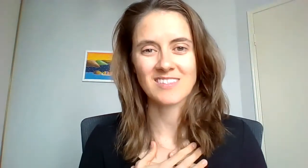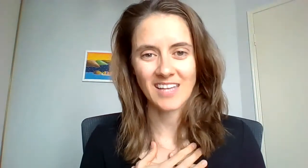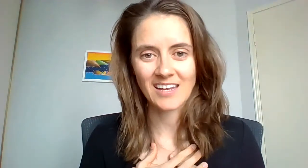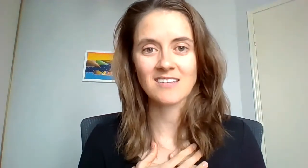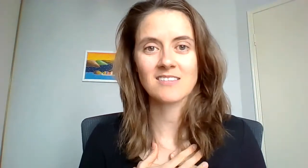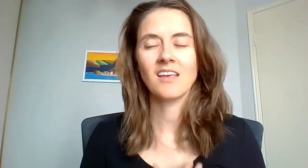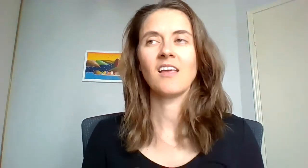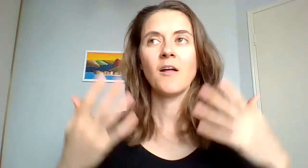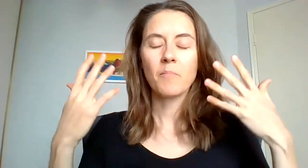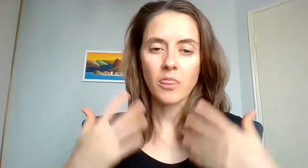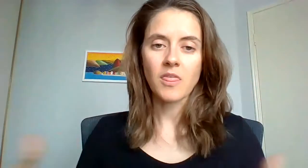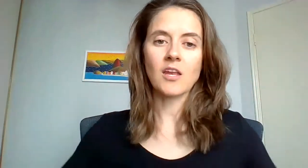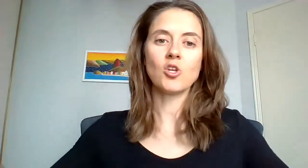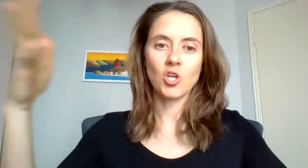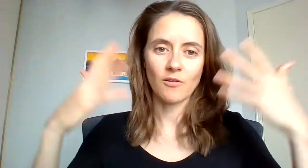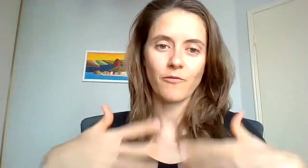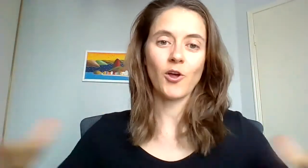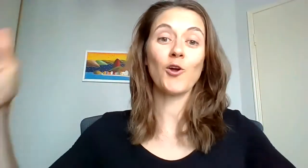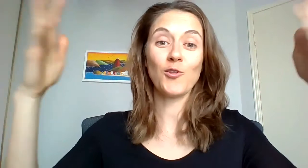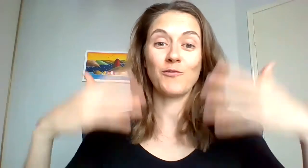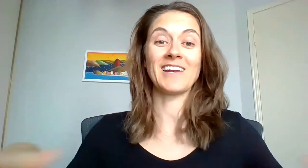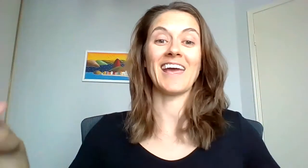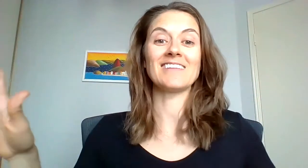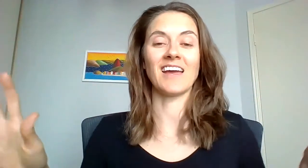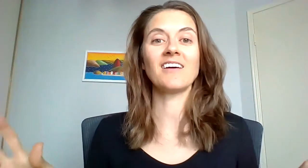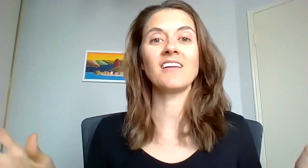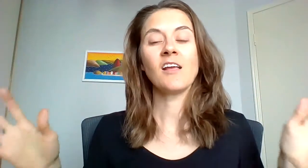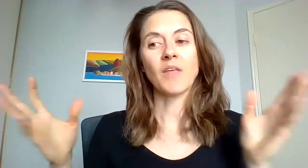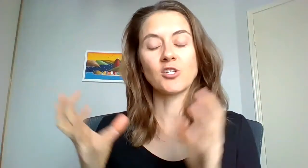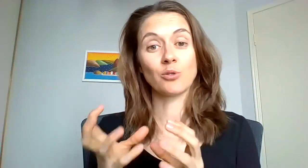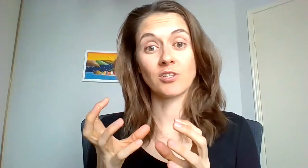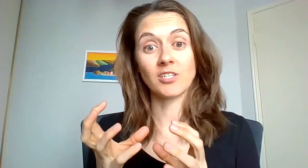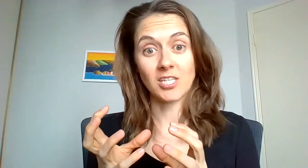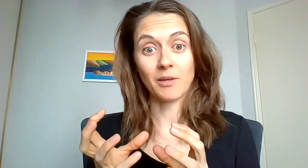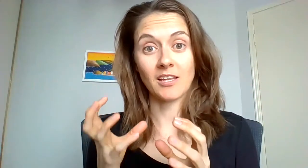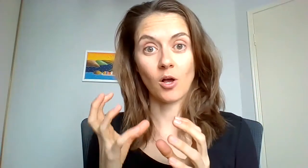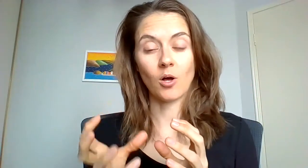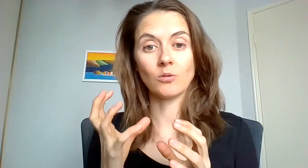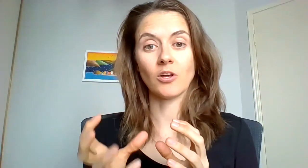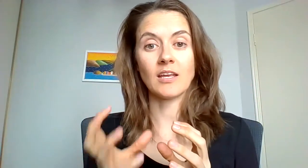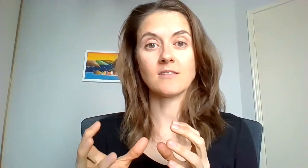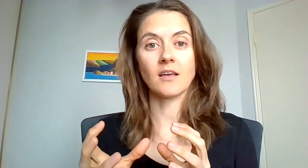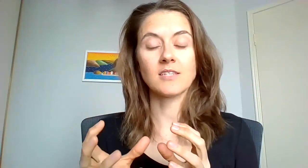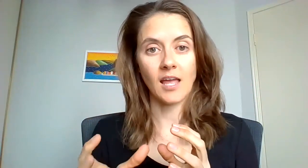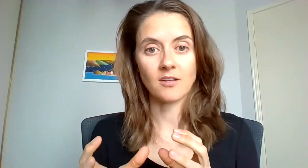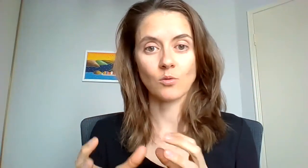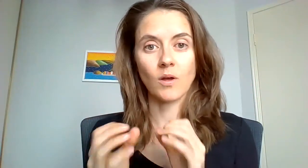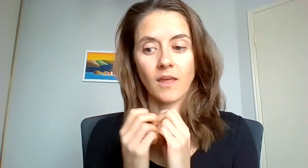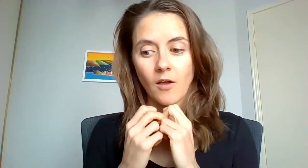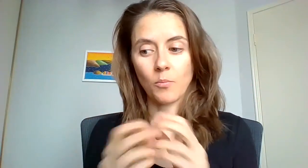sadness then you can flow the floodgates out and children are typically a whole lot easier to handle when they're